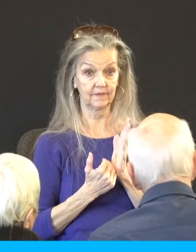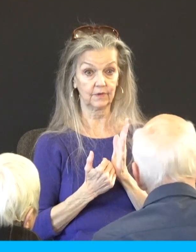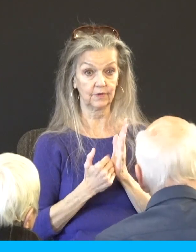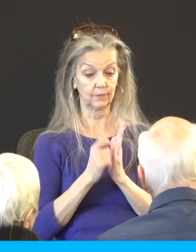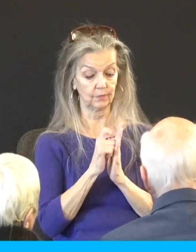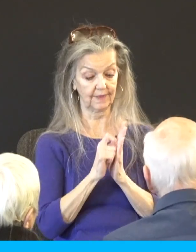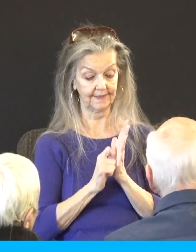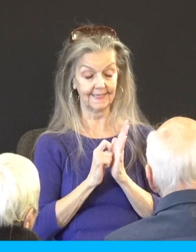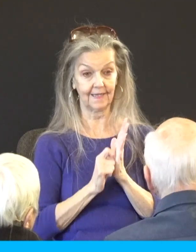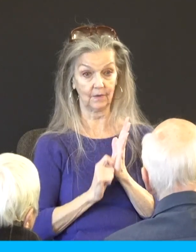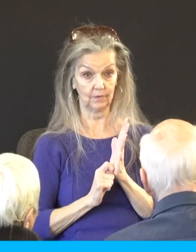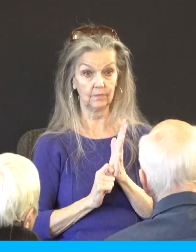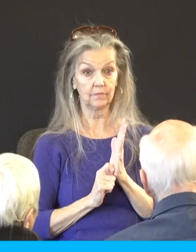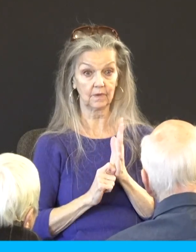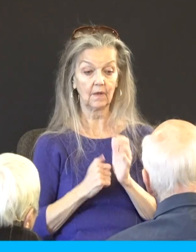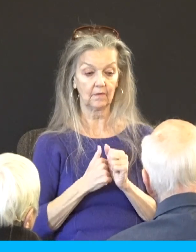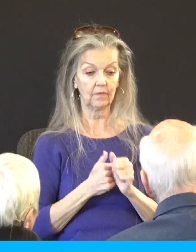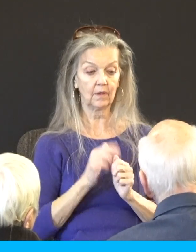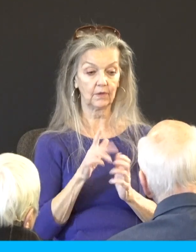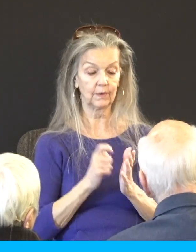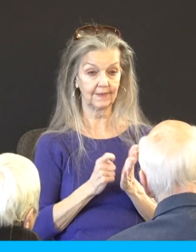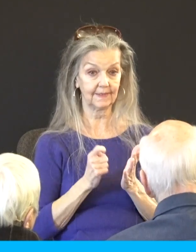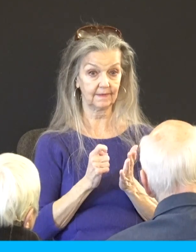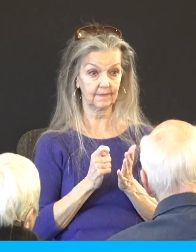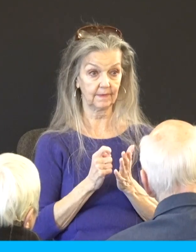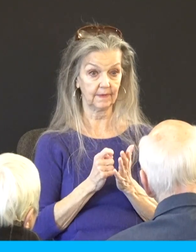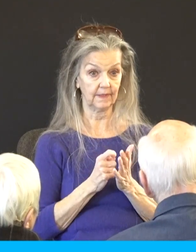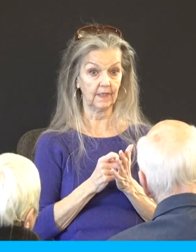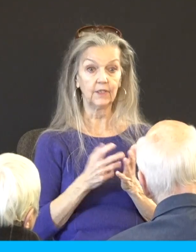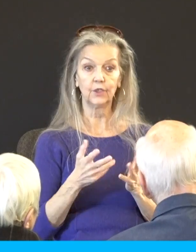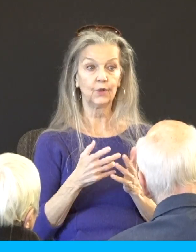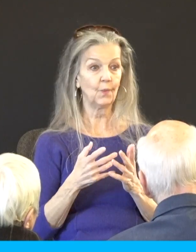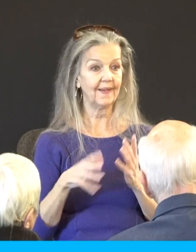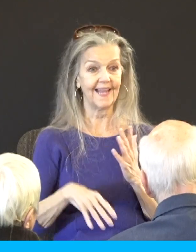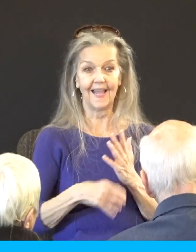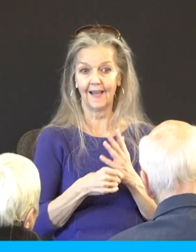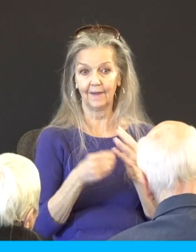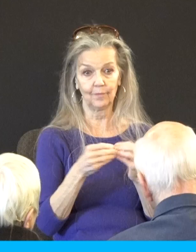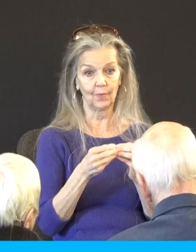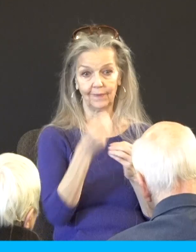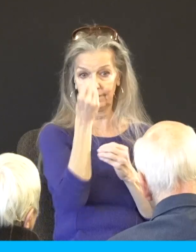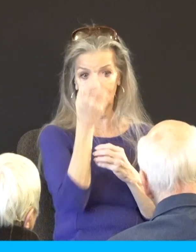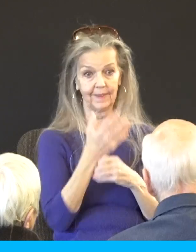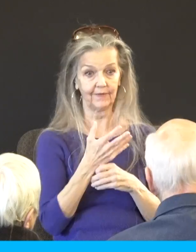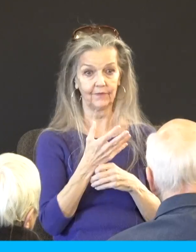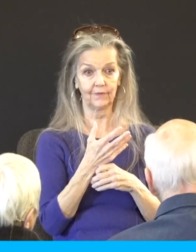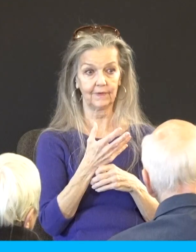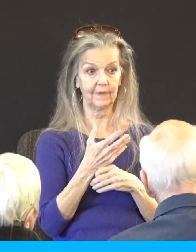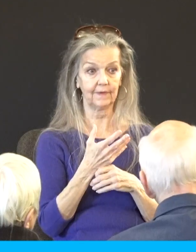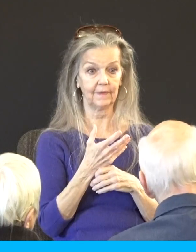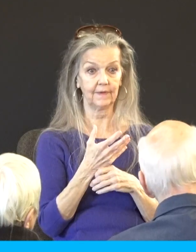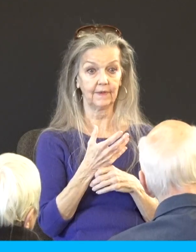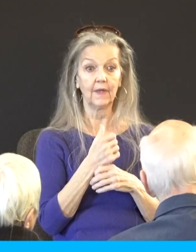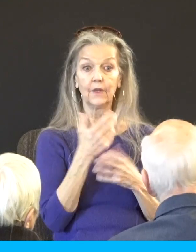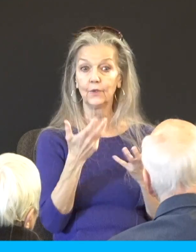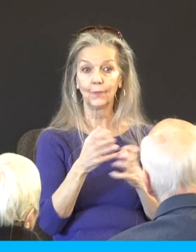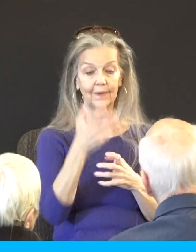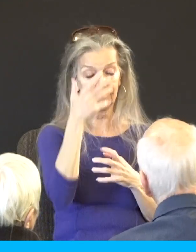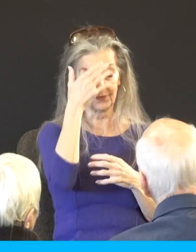and you won't also be able to wimp out and not say what you really need to say and sometimes when I've had to deal with this with folks I have